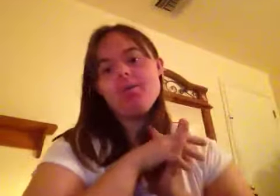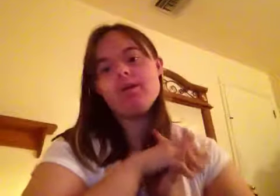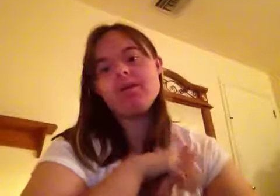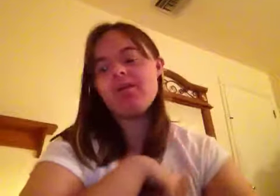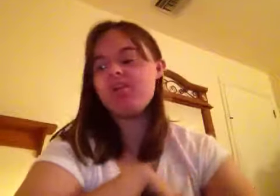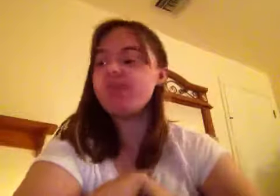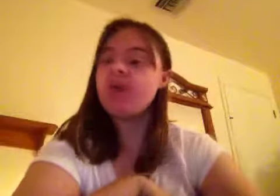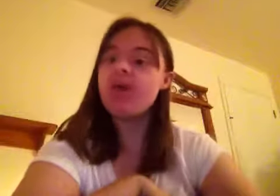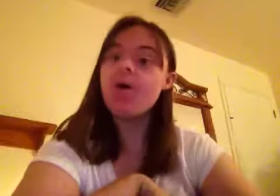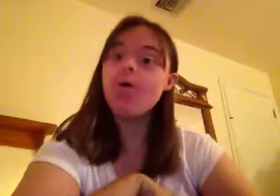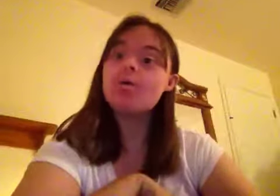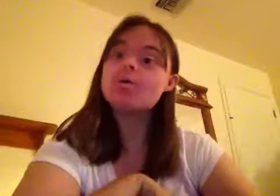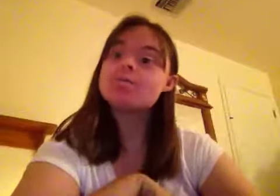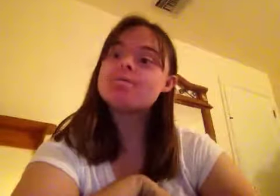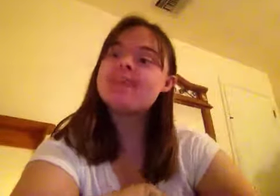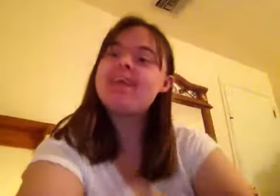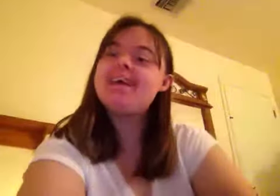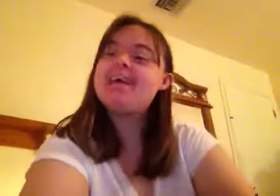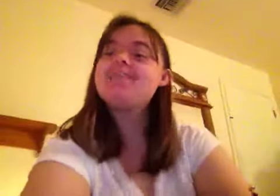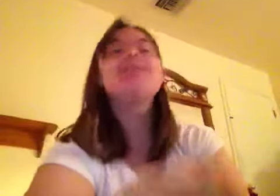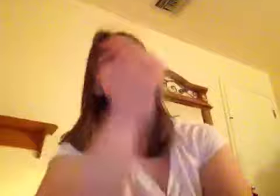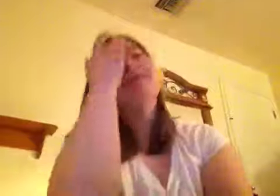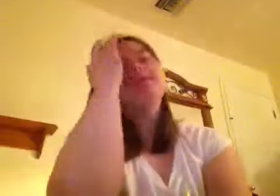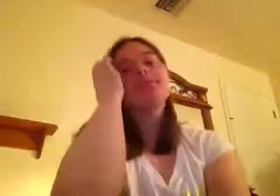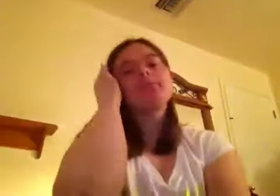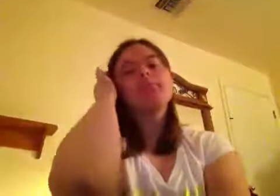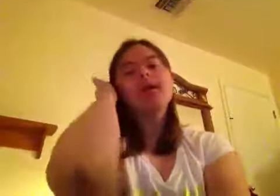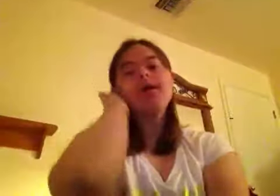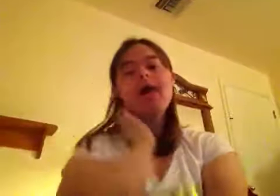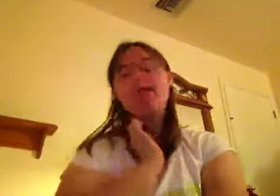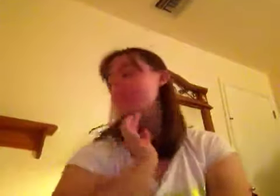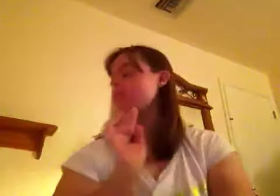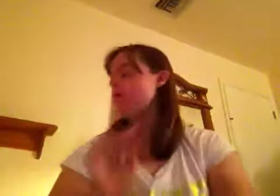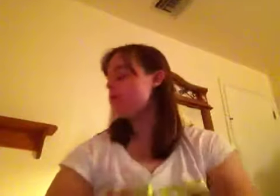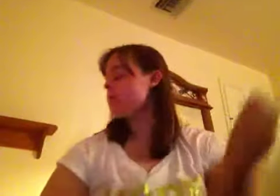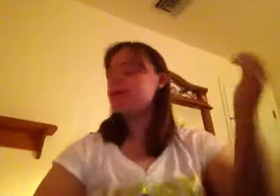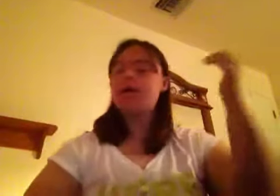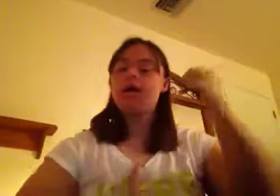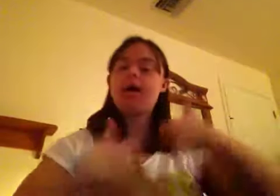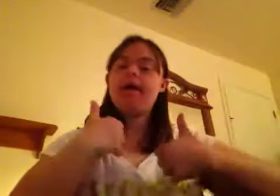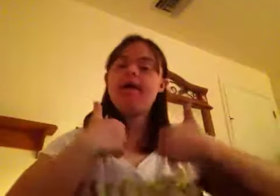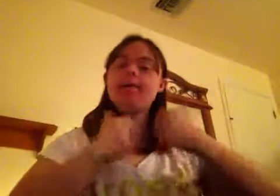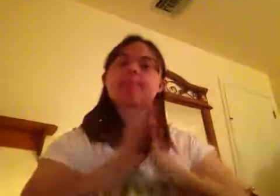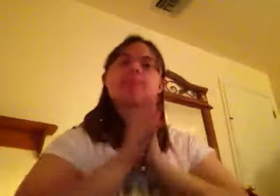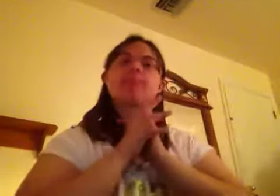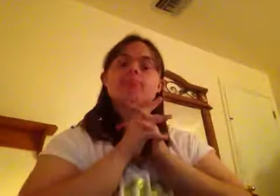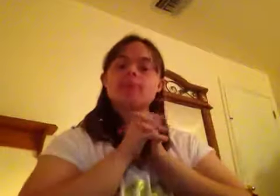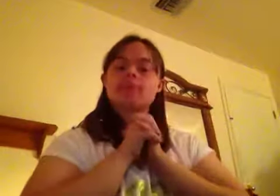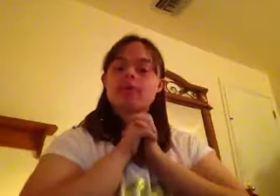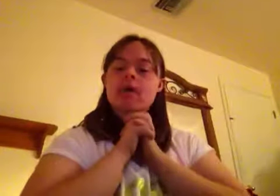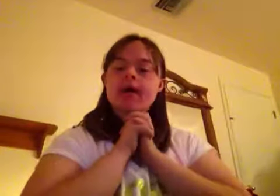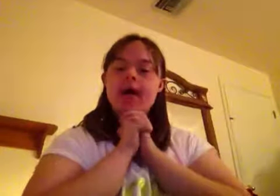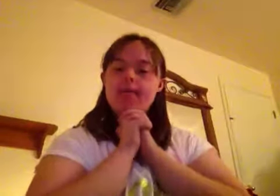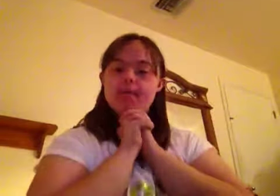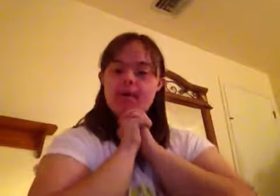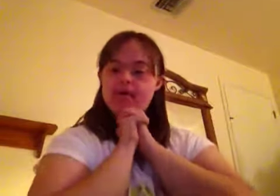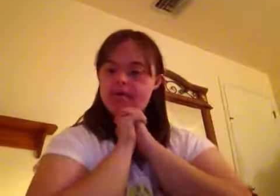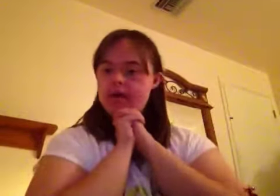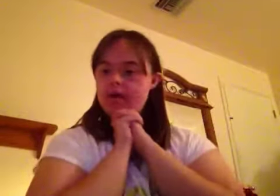you guys like this video and yeah so um I'm a big fan